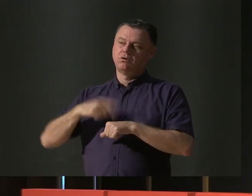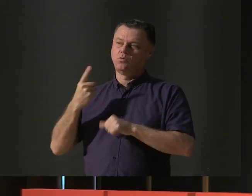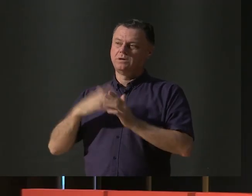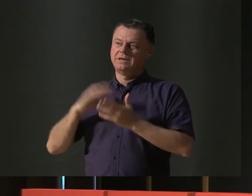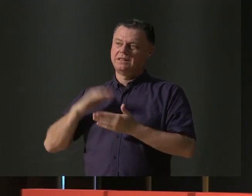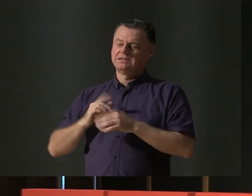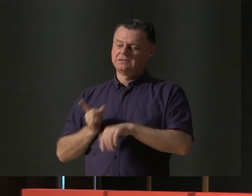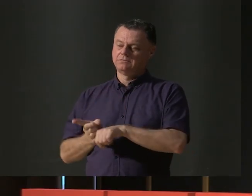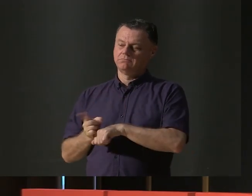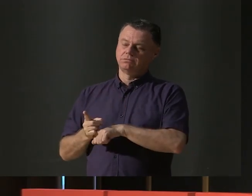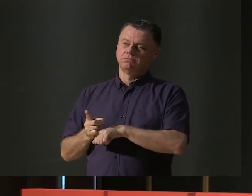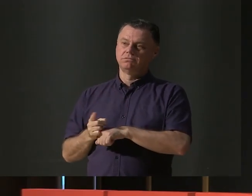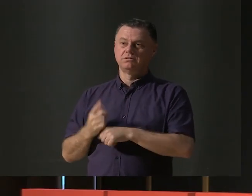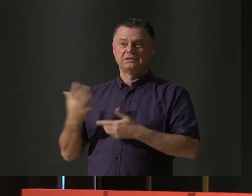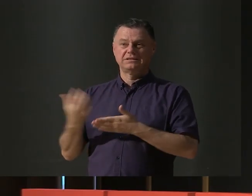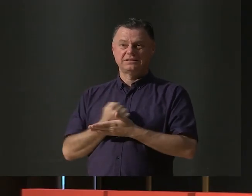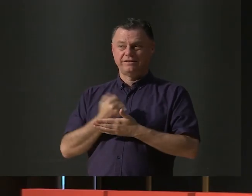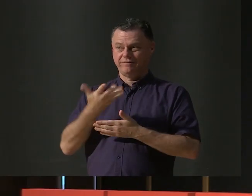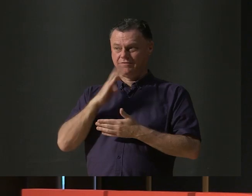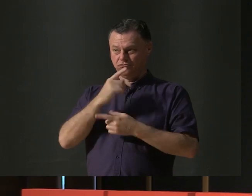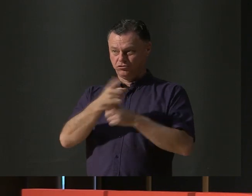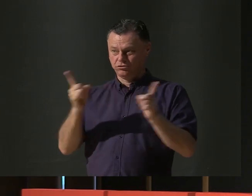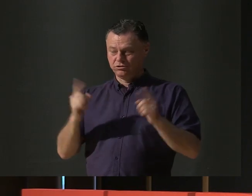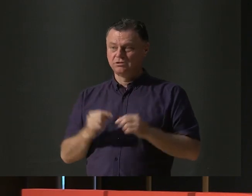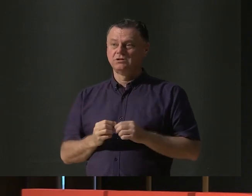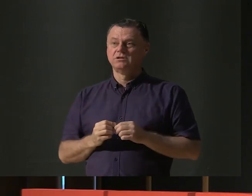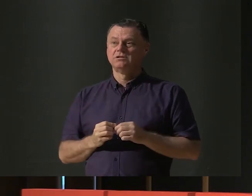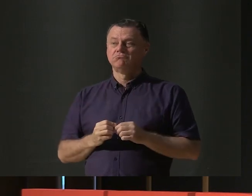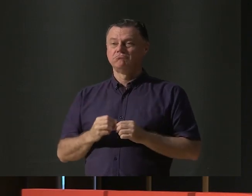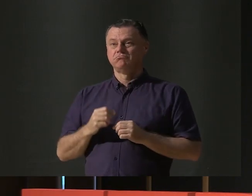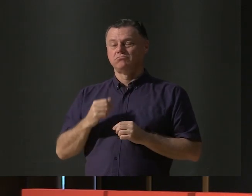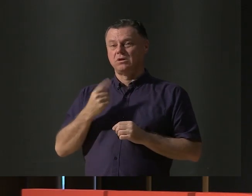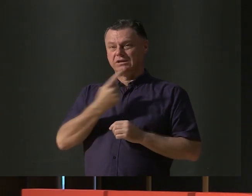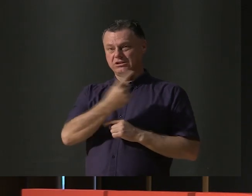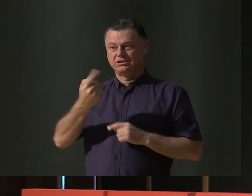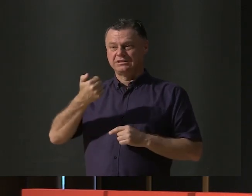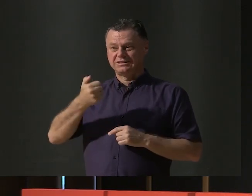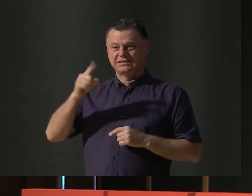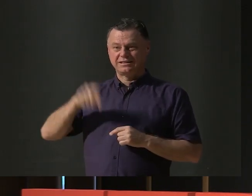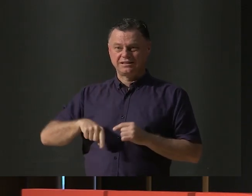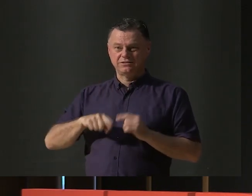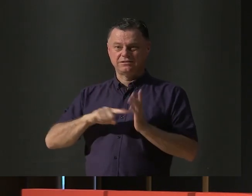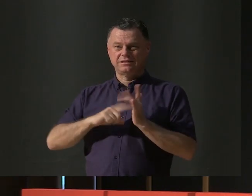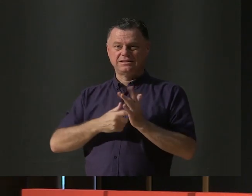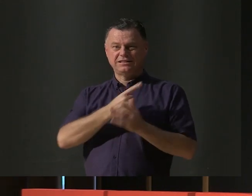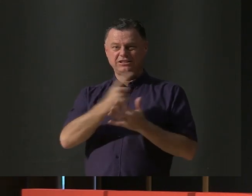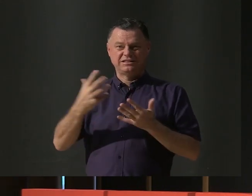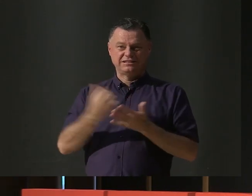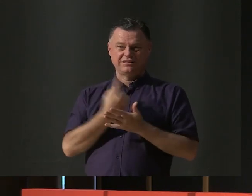That's 6,000 litres. Over a year, that's nearly 2.2 million litres of water, just shy